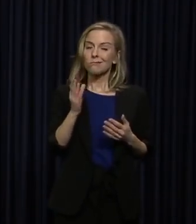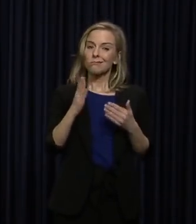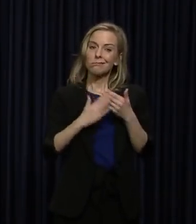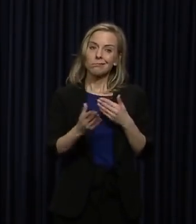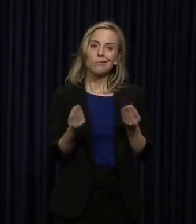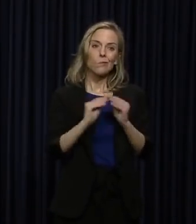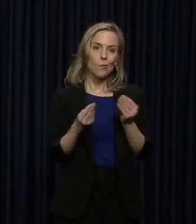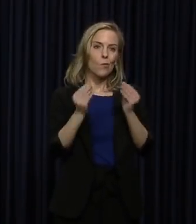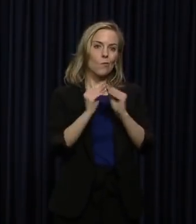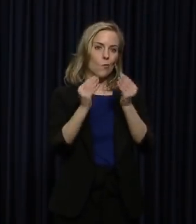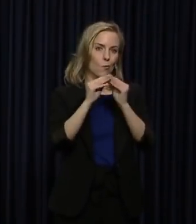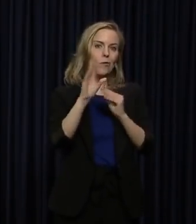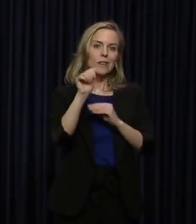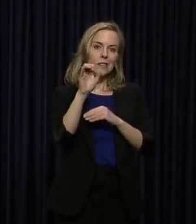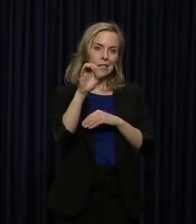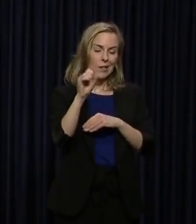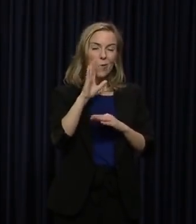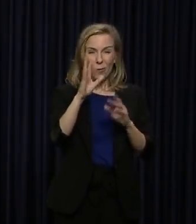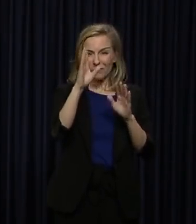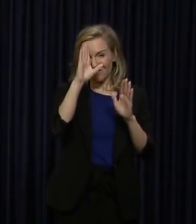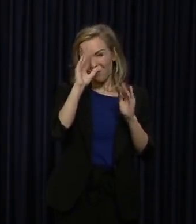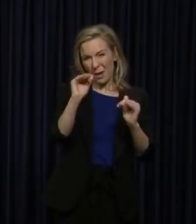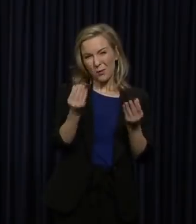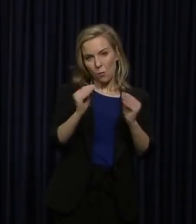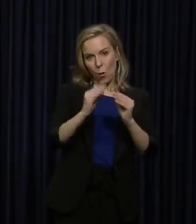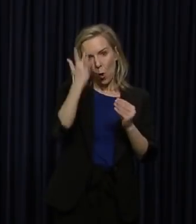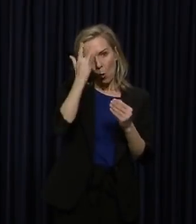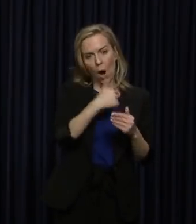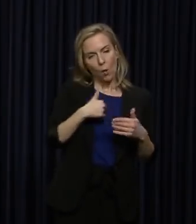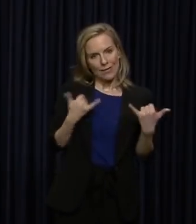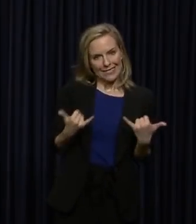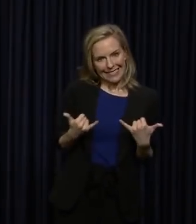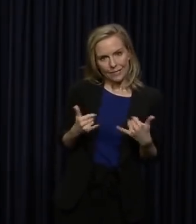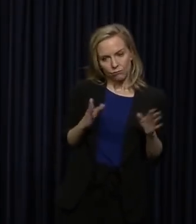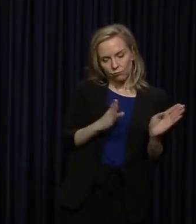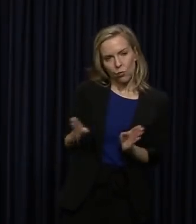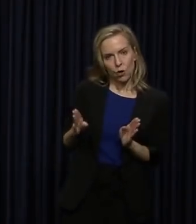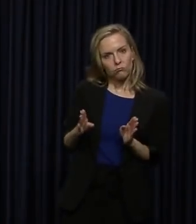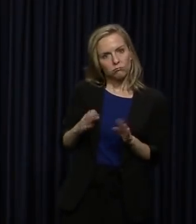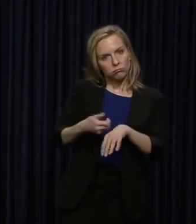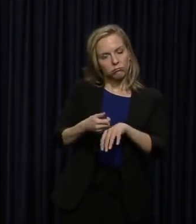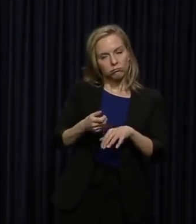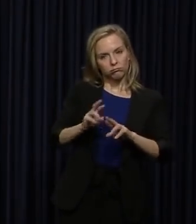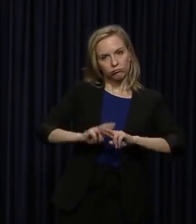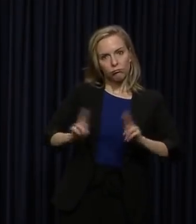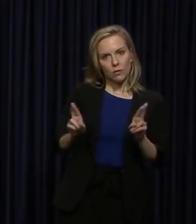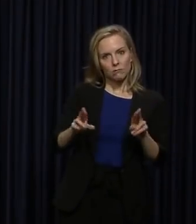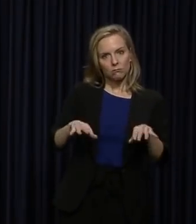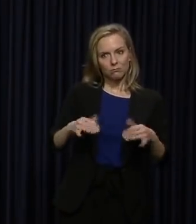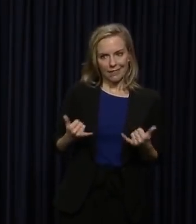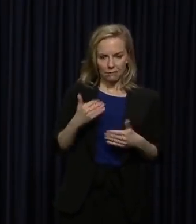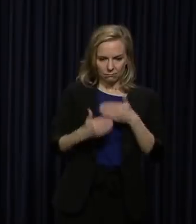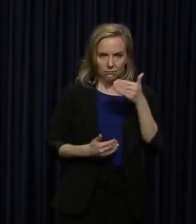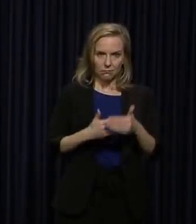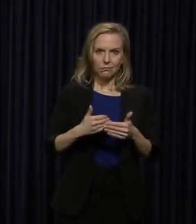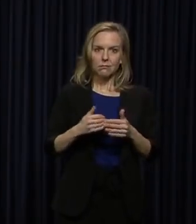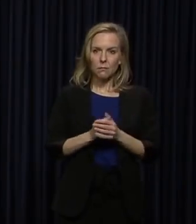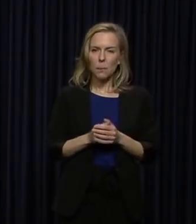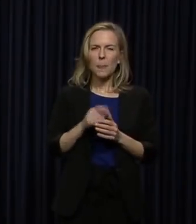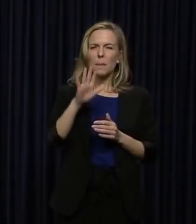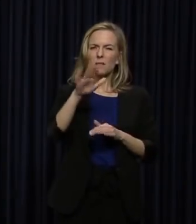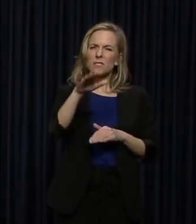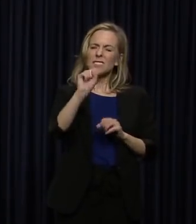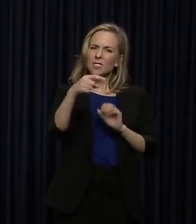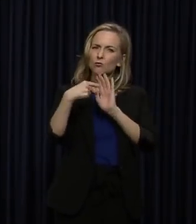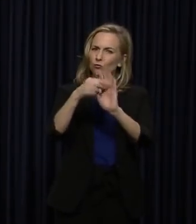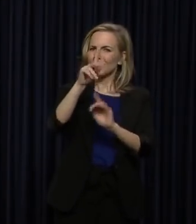cases. And we've got to expect more cases. And that's why we are taking the steps that we have taken to date. Kenneth, if you could